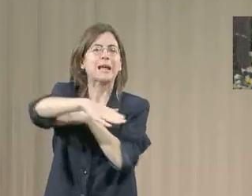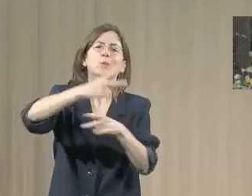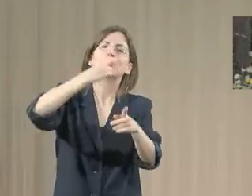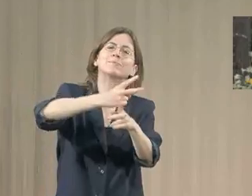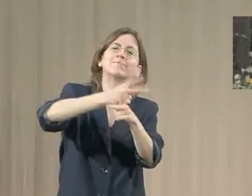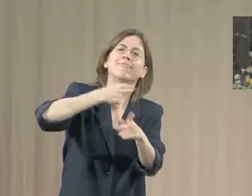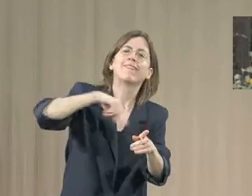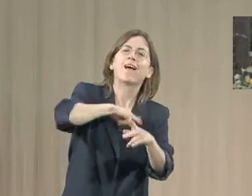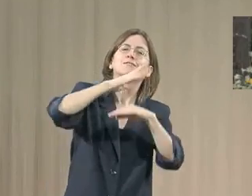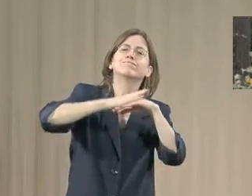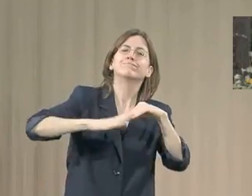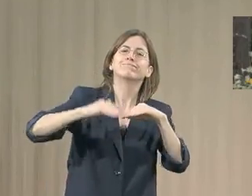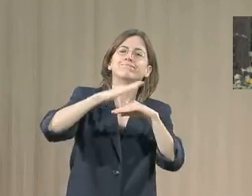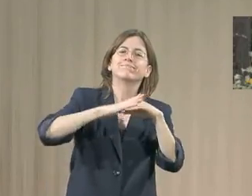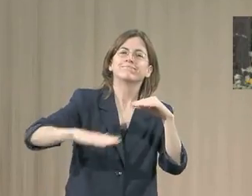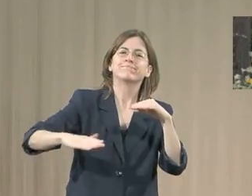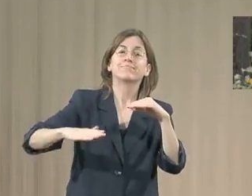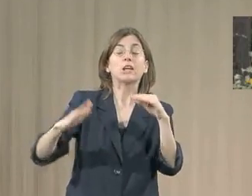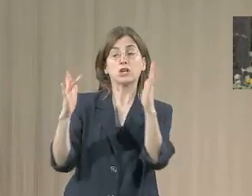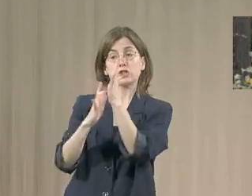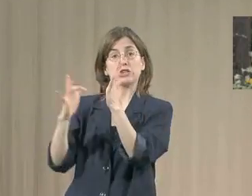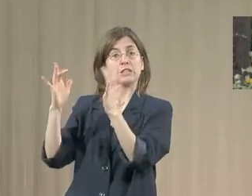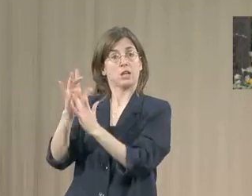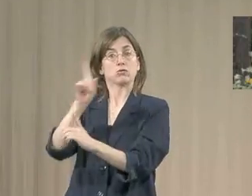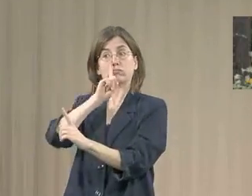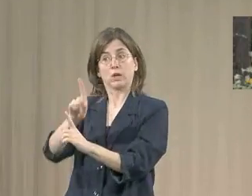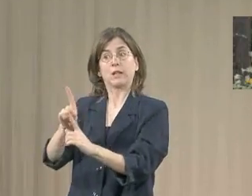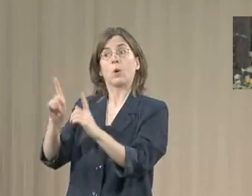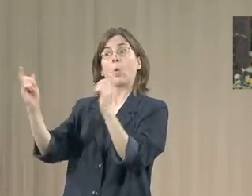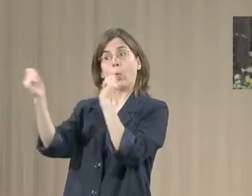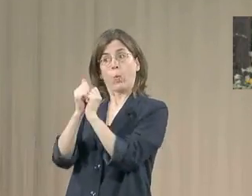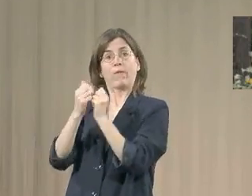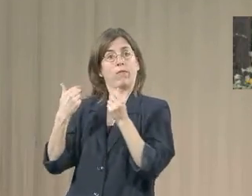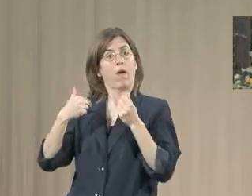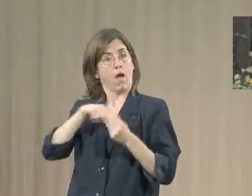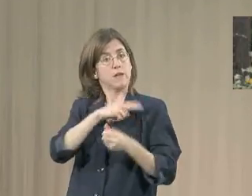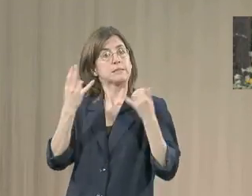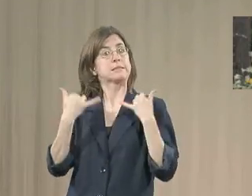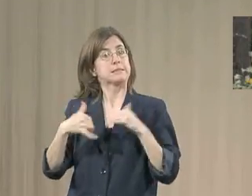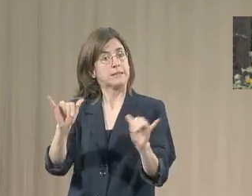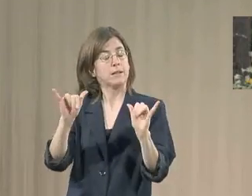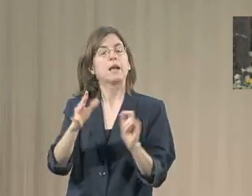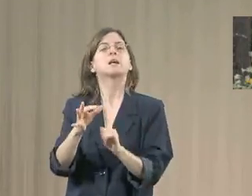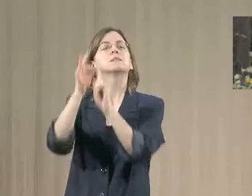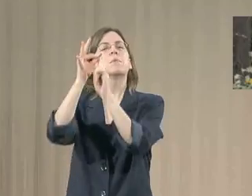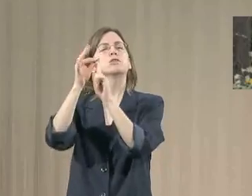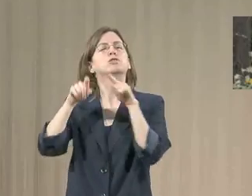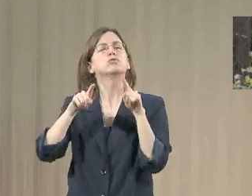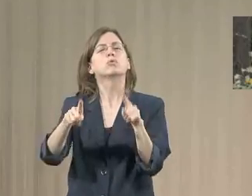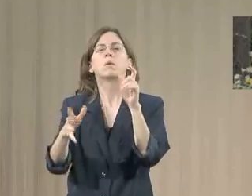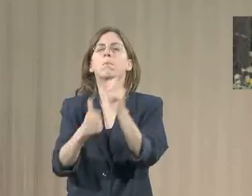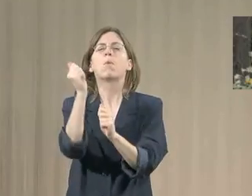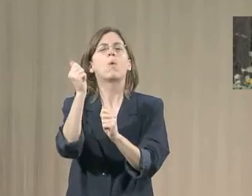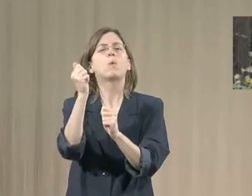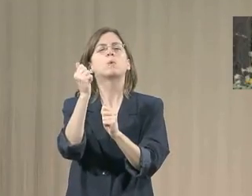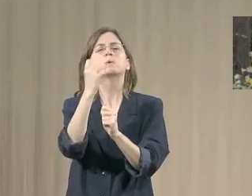has sent the Holy Spirit to console us. The real presence of Christ himself remains with us, especially